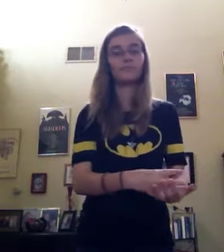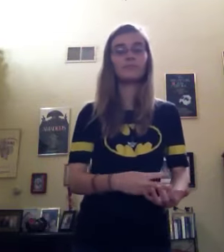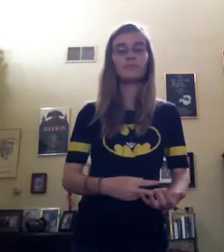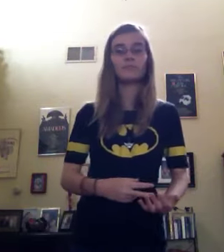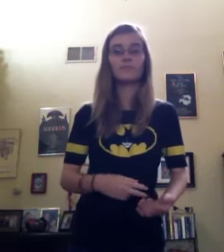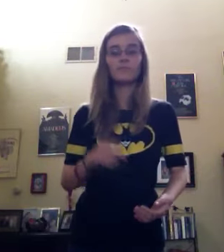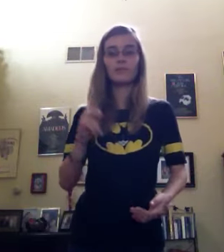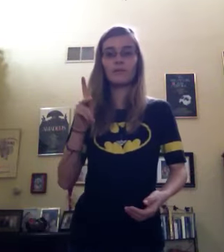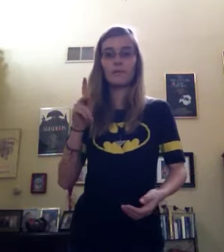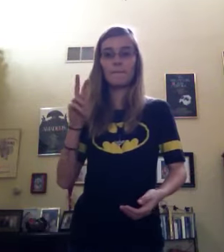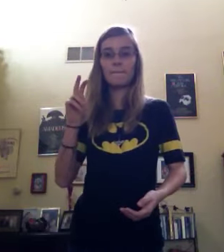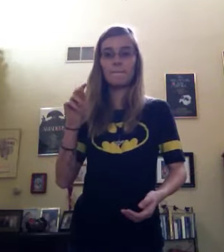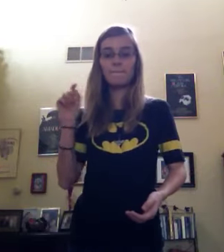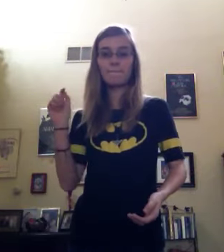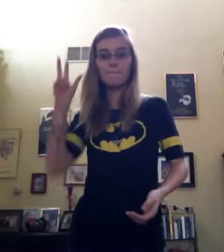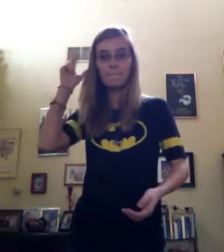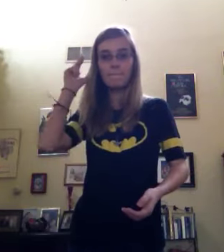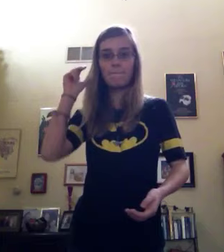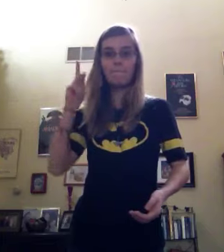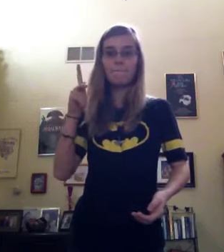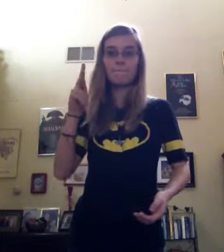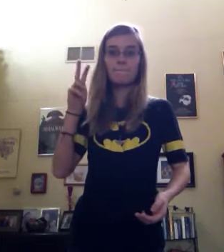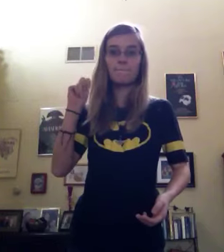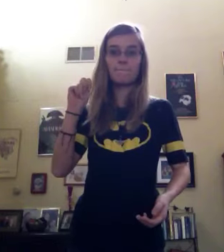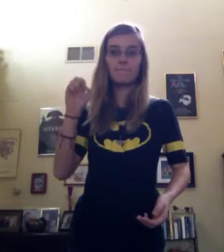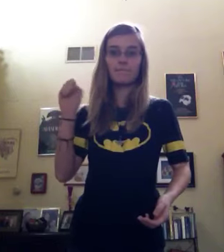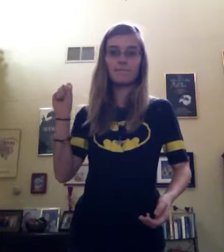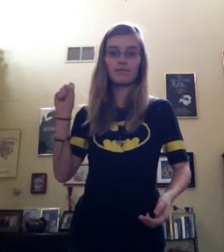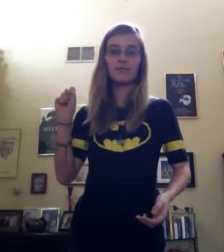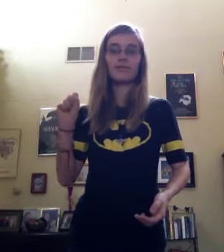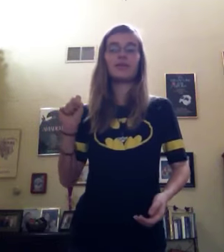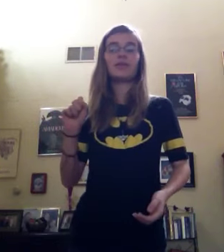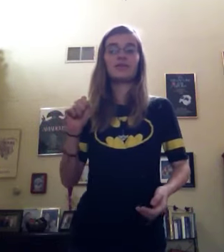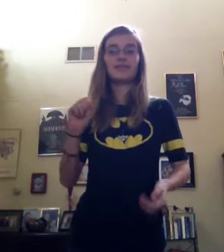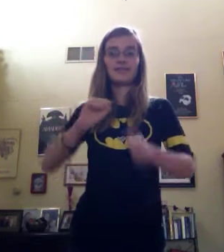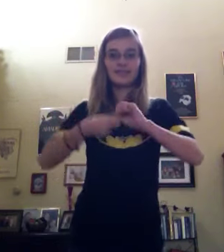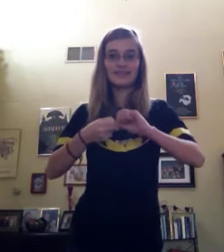The mare broke her knees, and the farmer his crown.